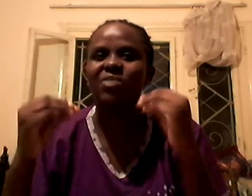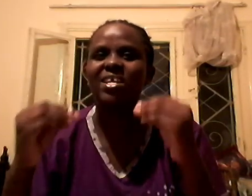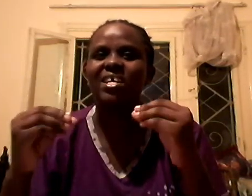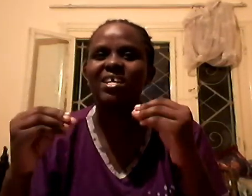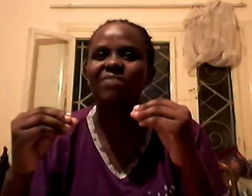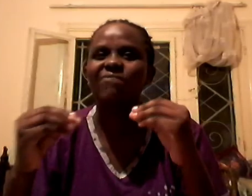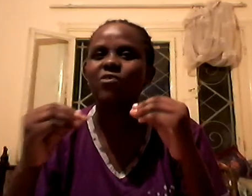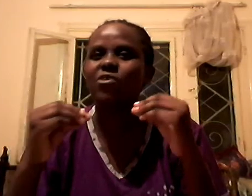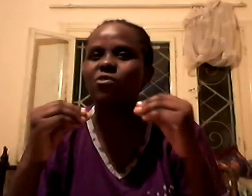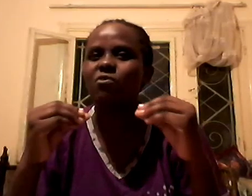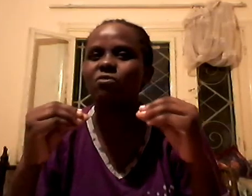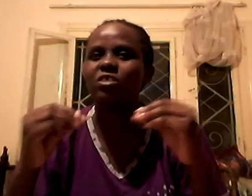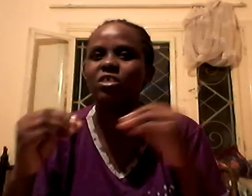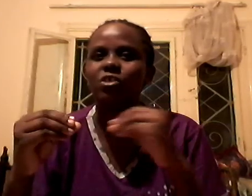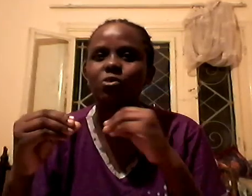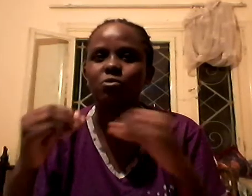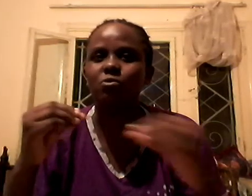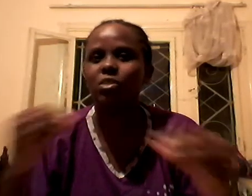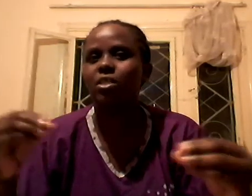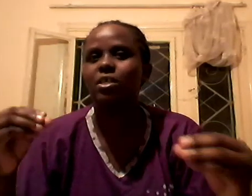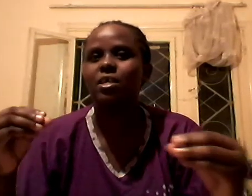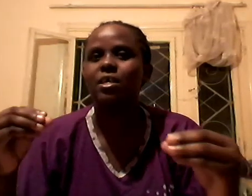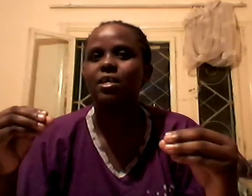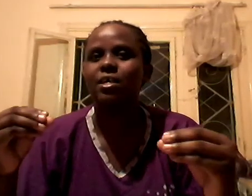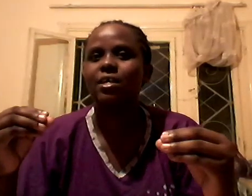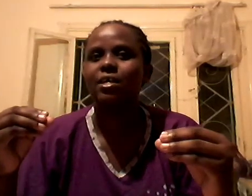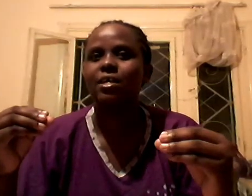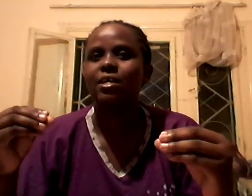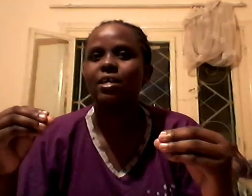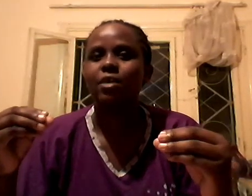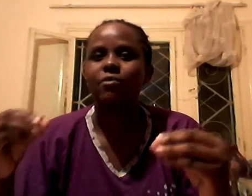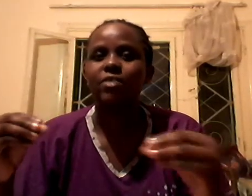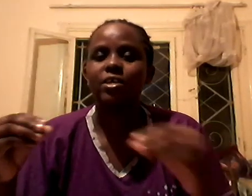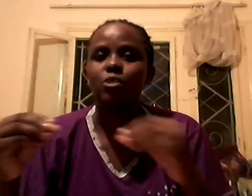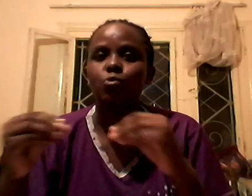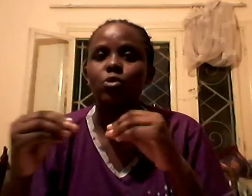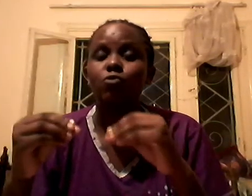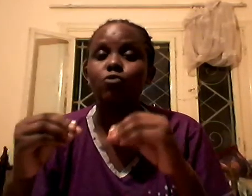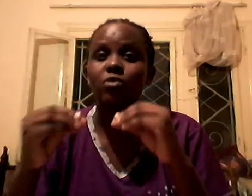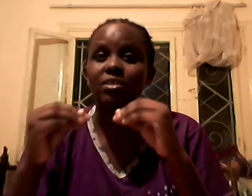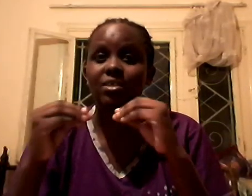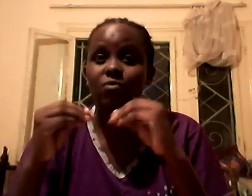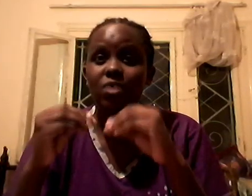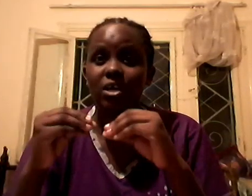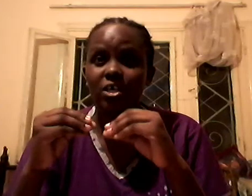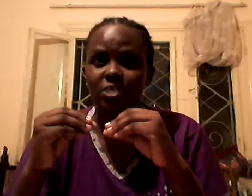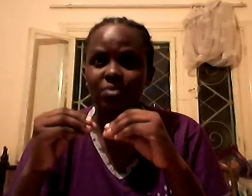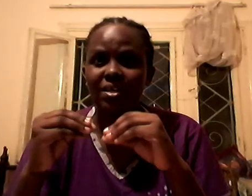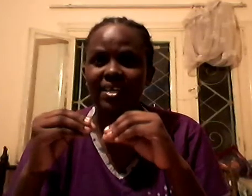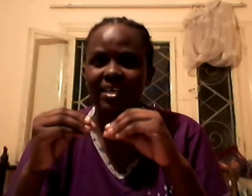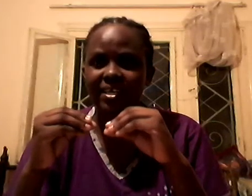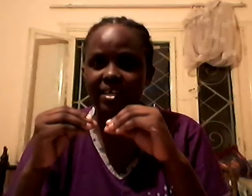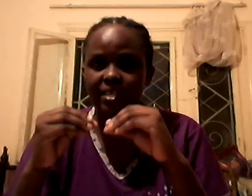nag for no just cause. You just, when you saw your husband like this,